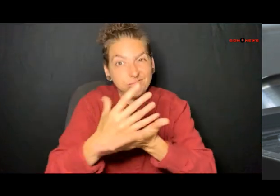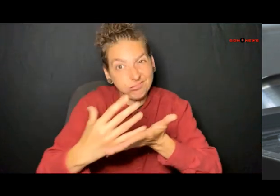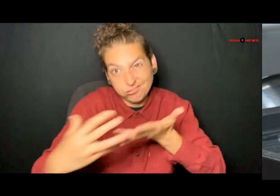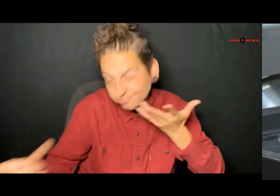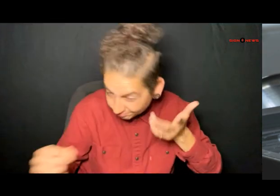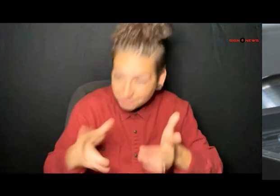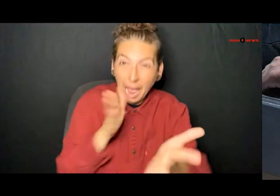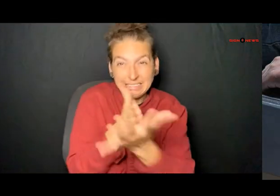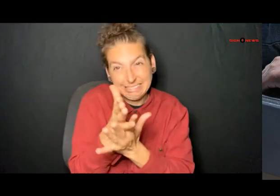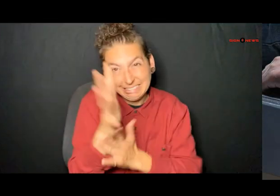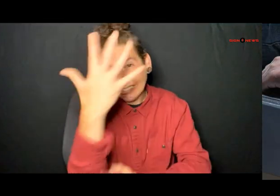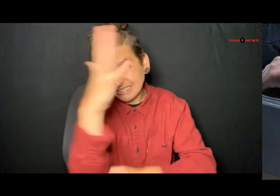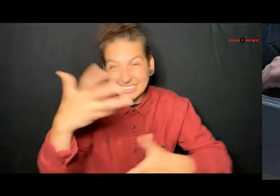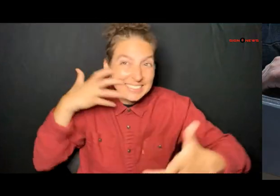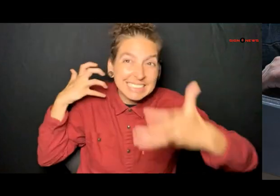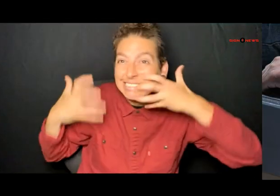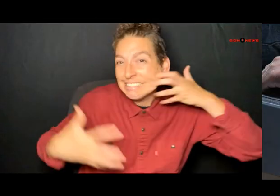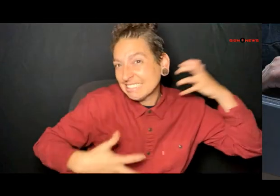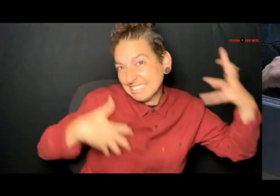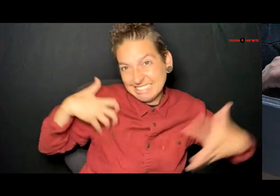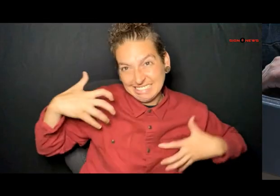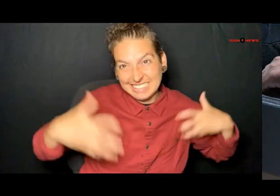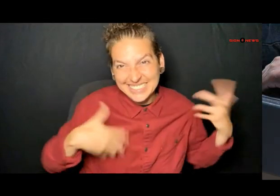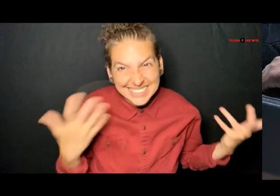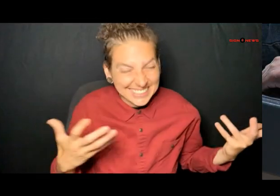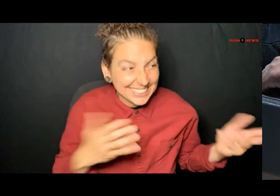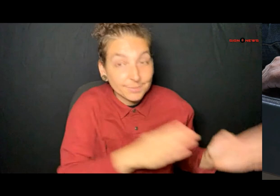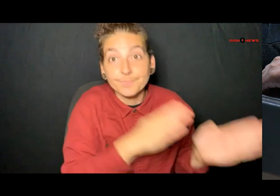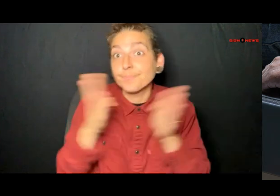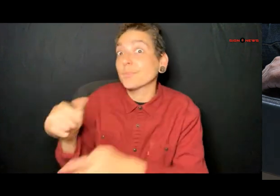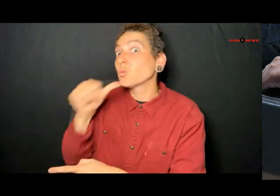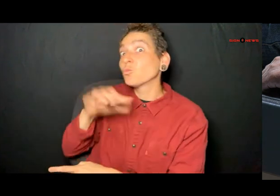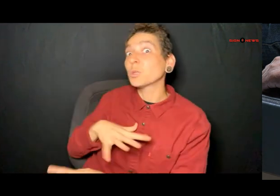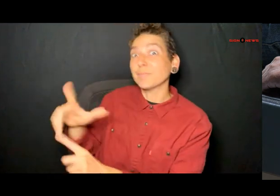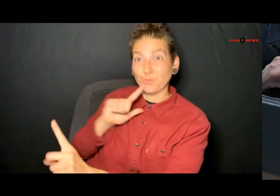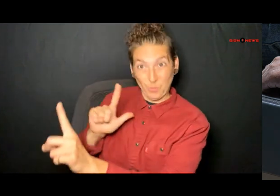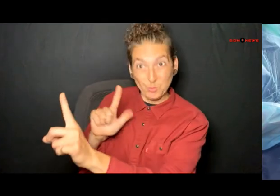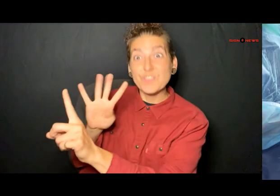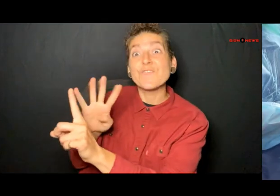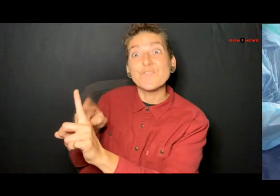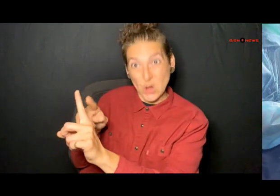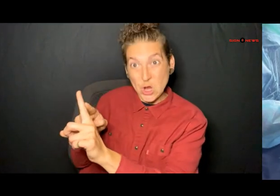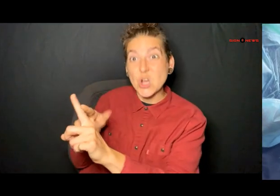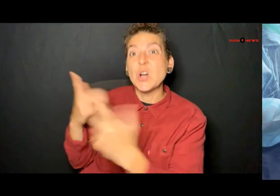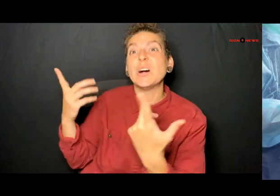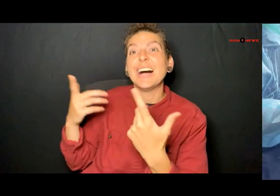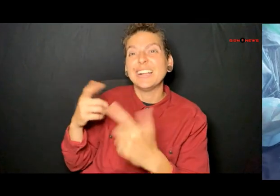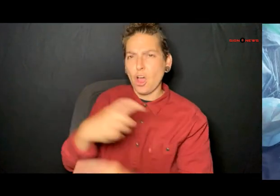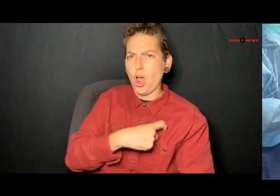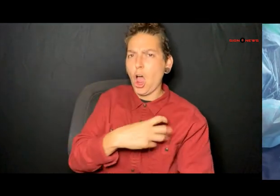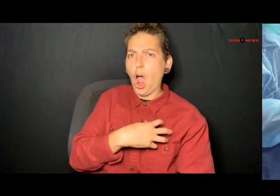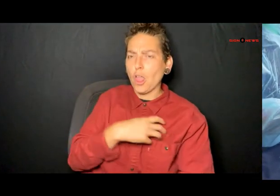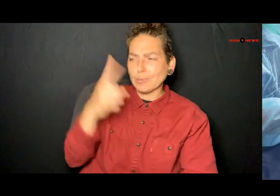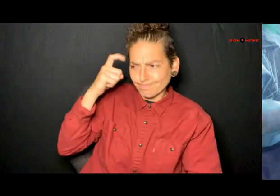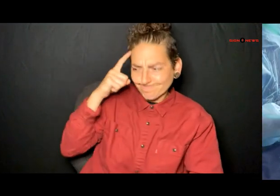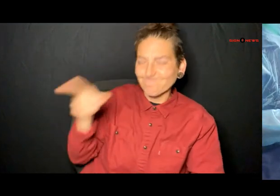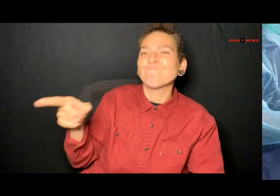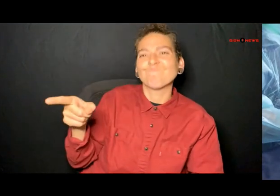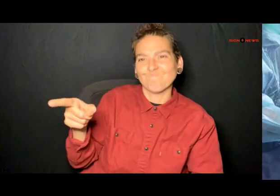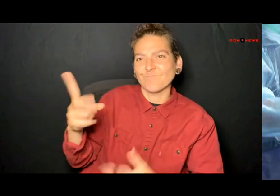his arms scratched by the brush and for this woman she's only 24 years old